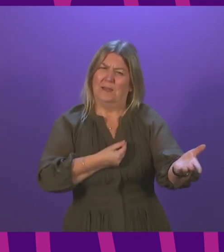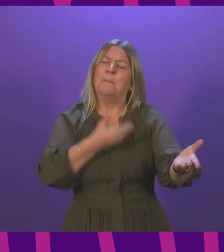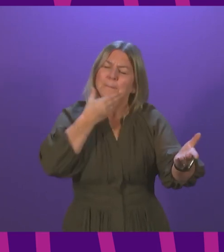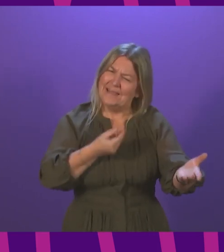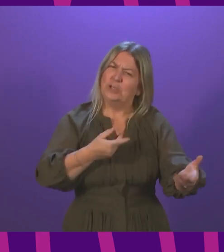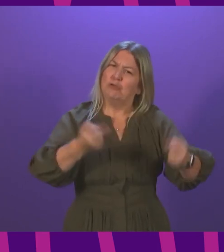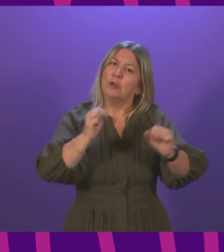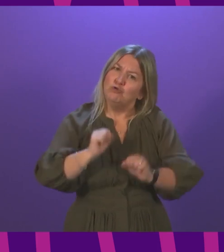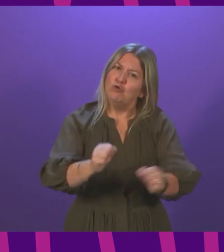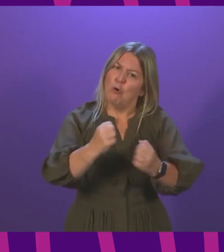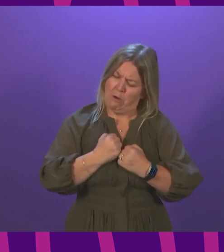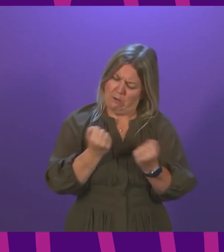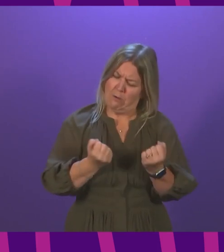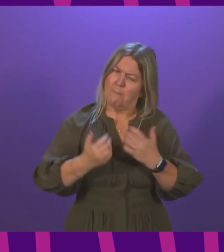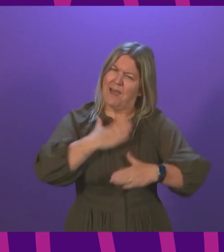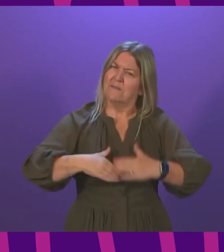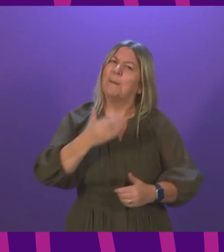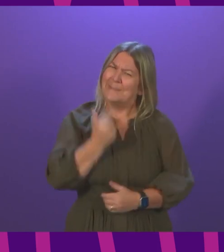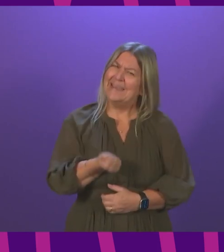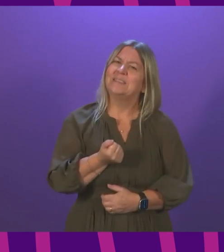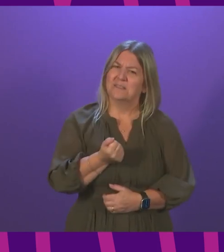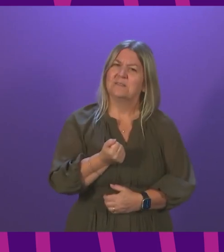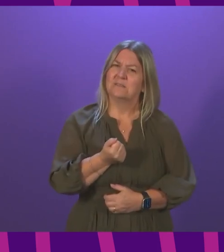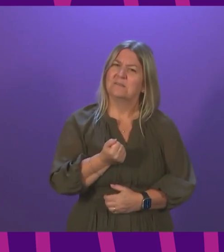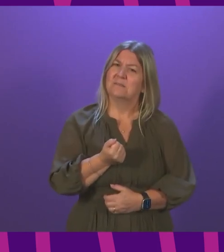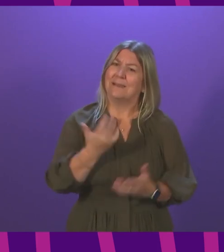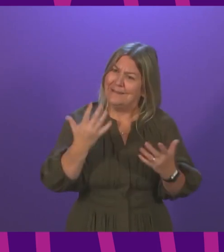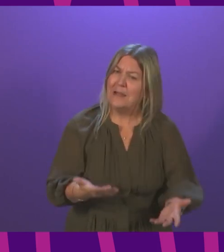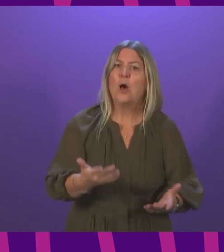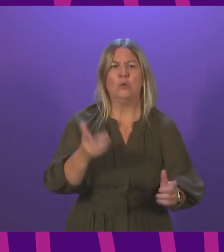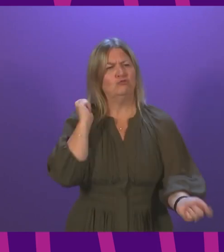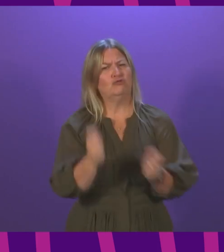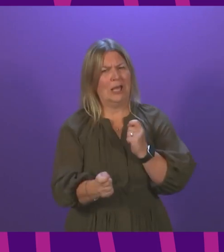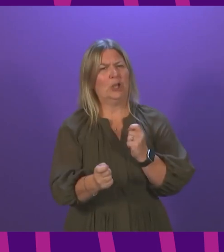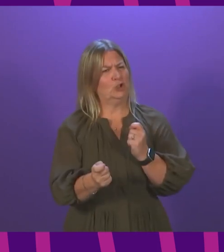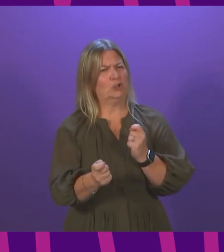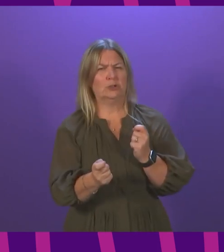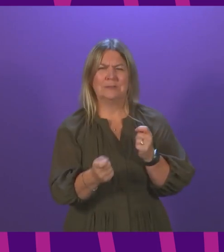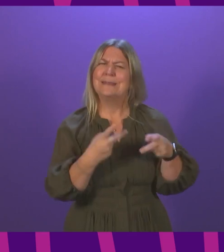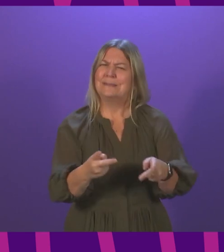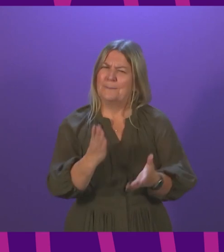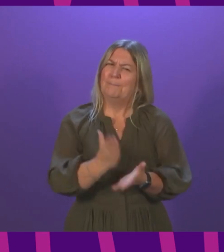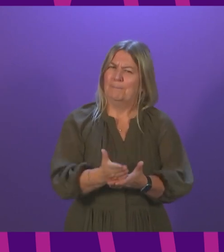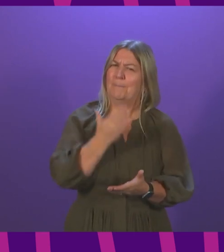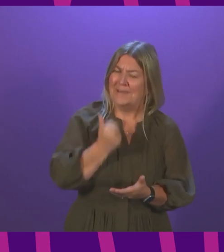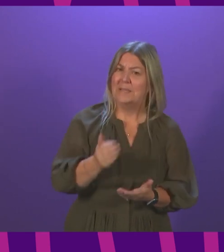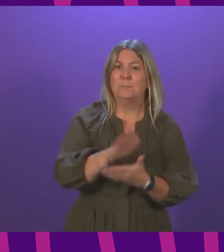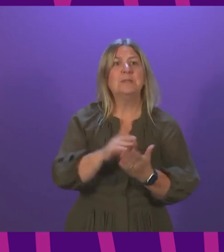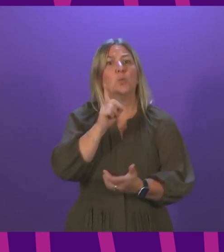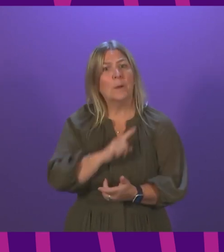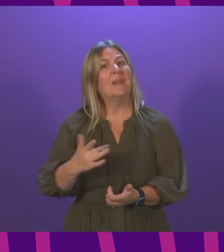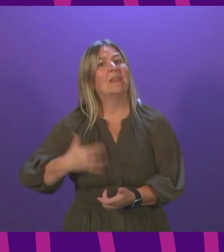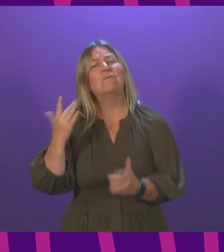behaviour and then let's collectively as a society, turn the page and turn the corner so that women can live free of the fear